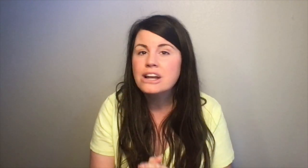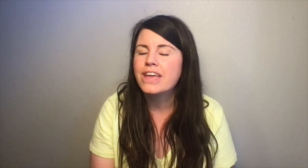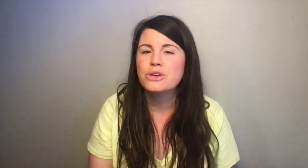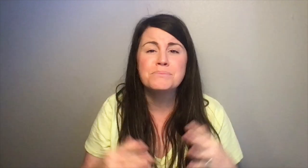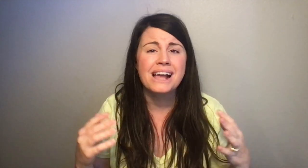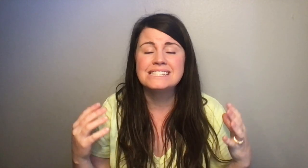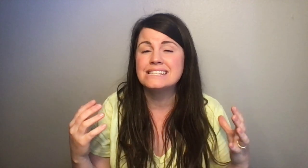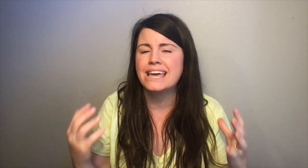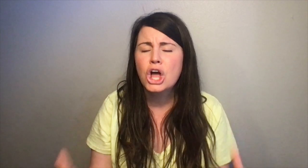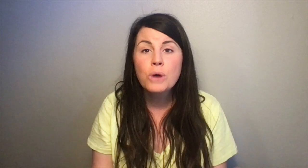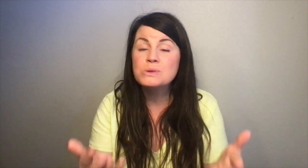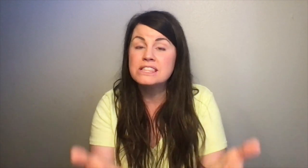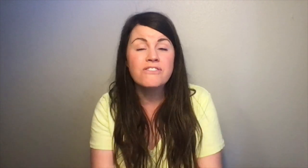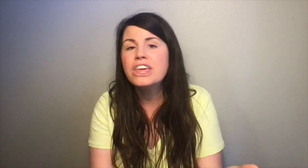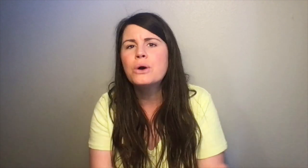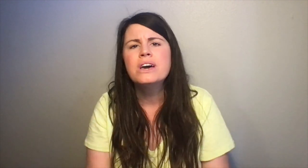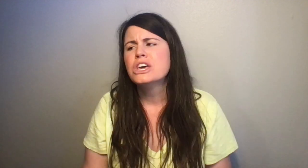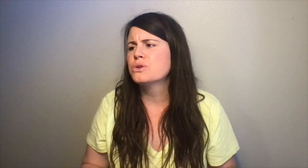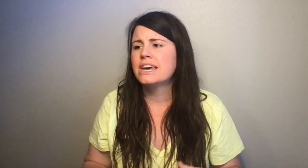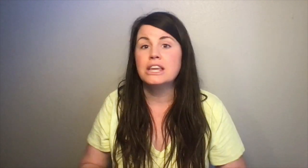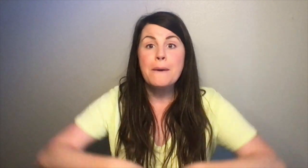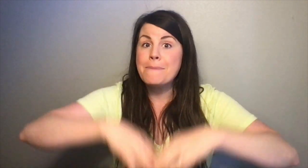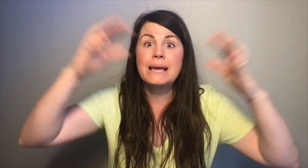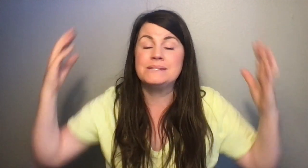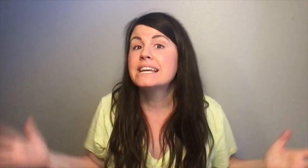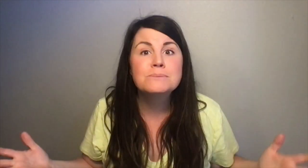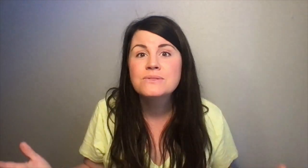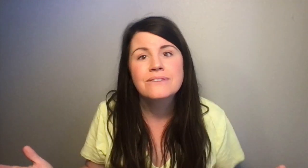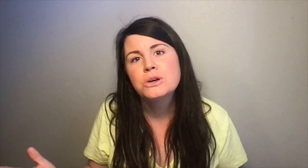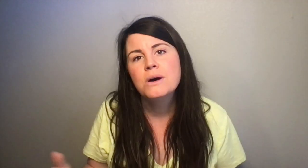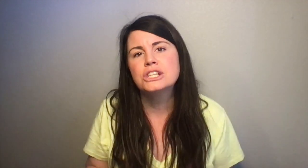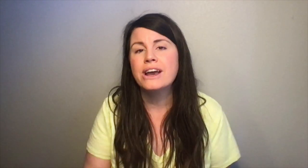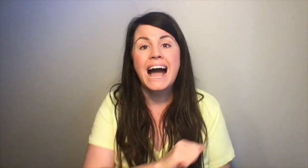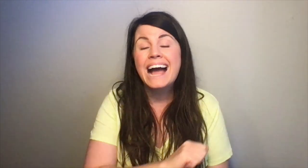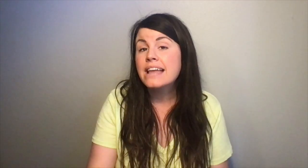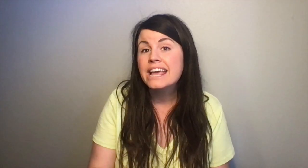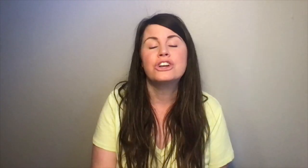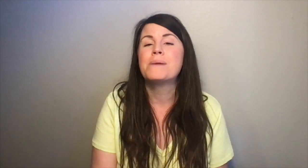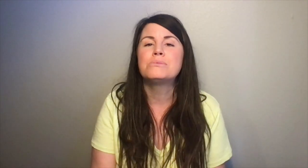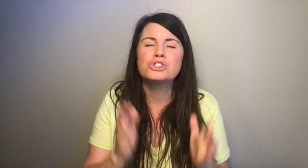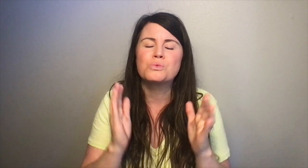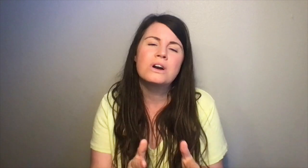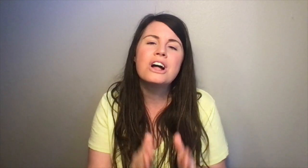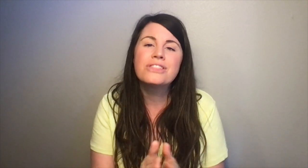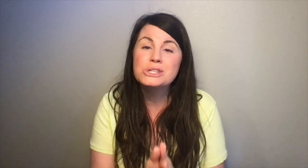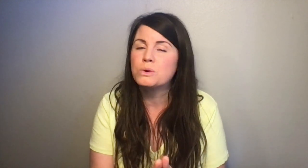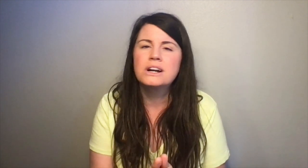on that. You can practice this at home using the video. You can make up dance moves if you want. Try to highlight it in your Bible. Just work on these words